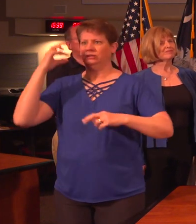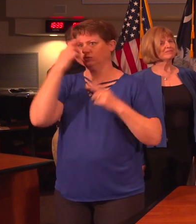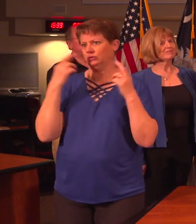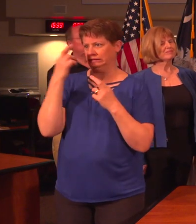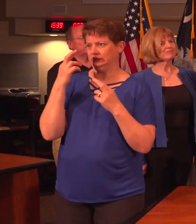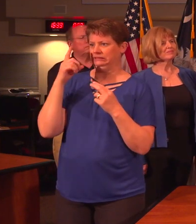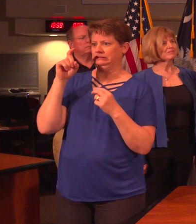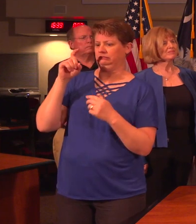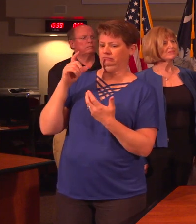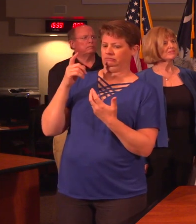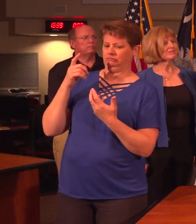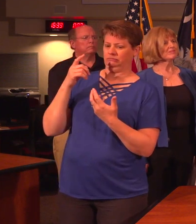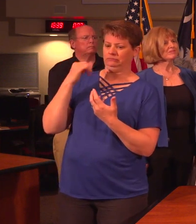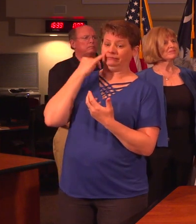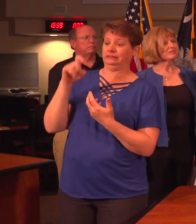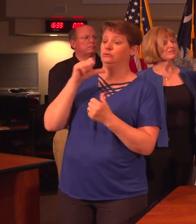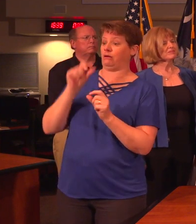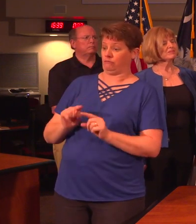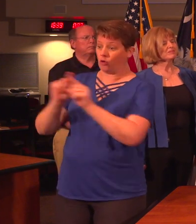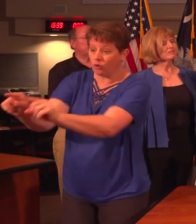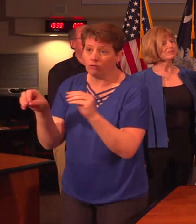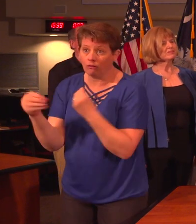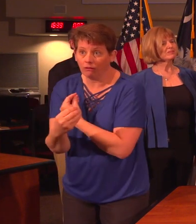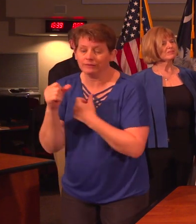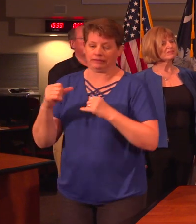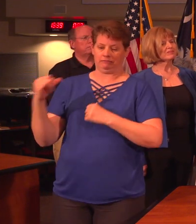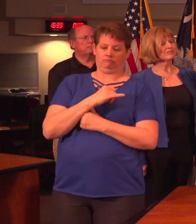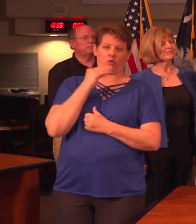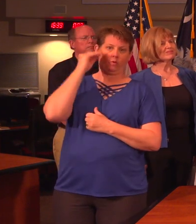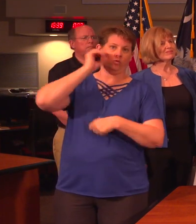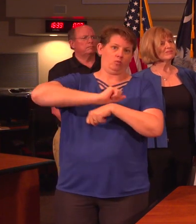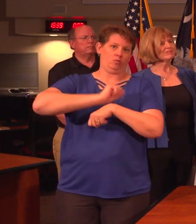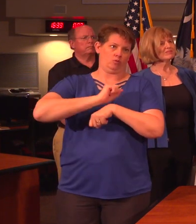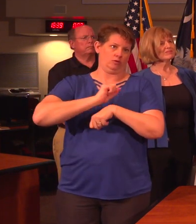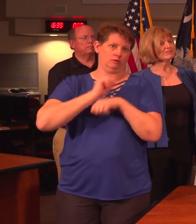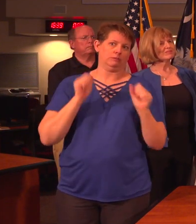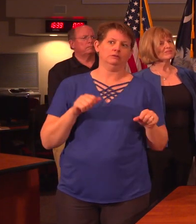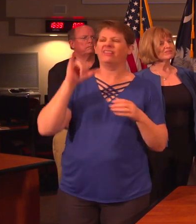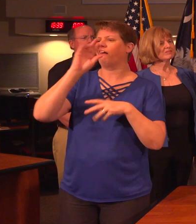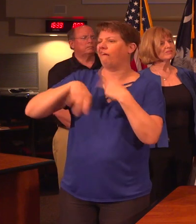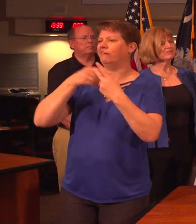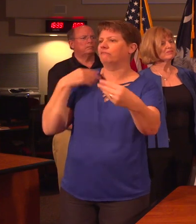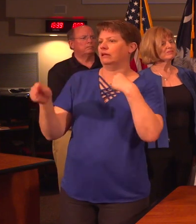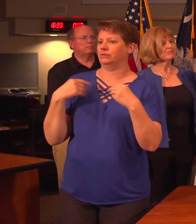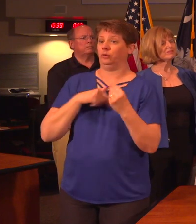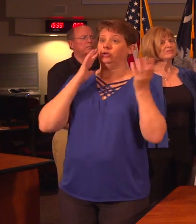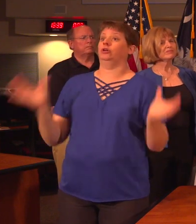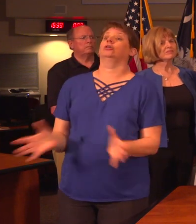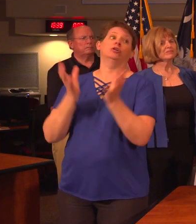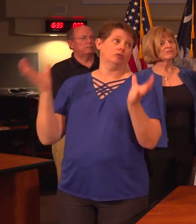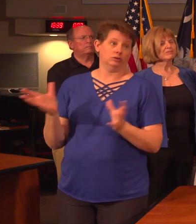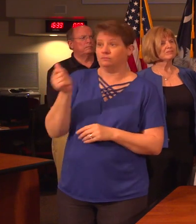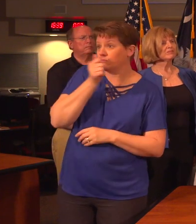need to be out of the office work from home as often as possible. And that's the kind of flexibility we would encourage